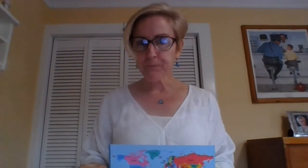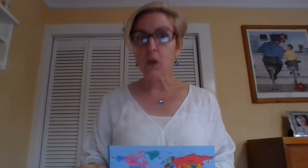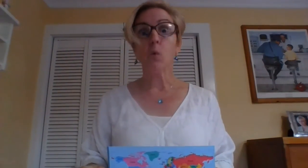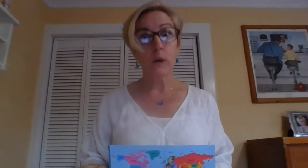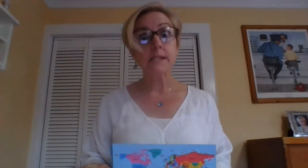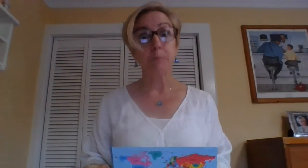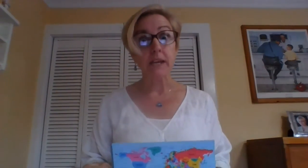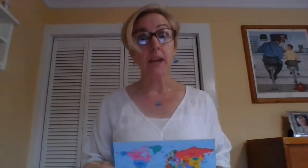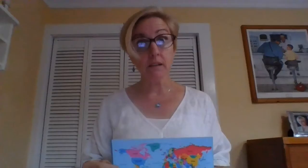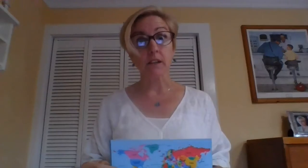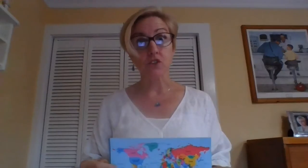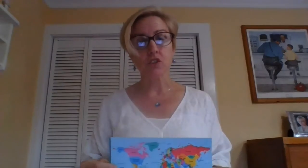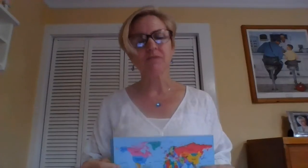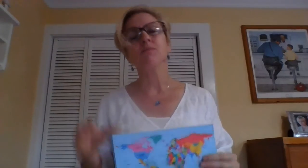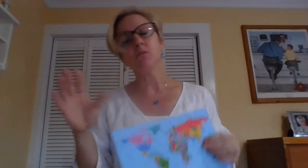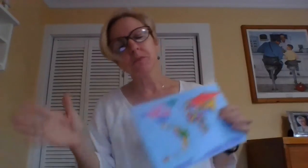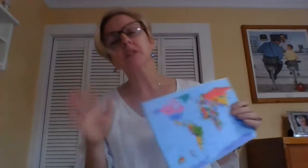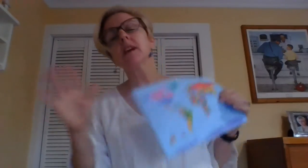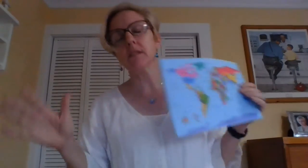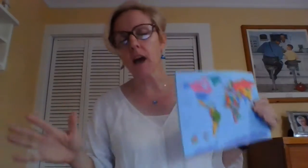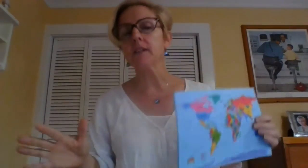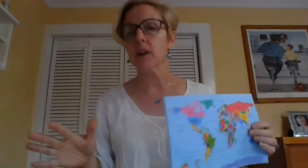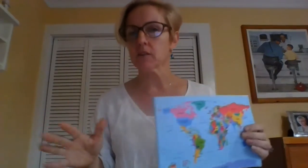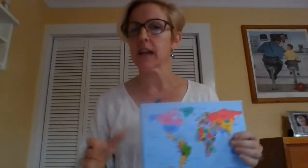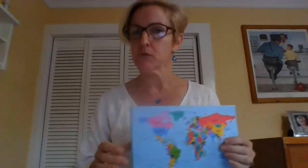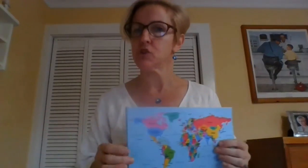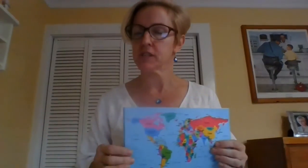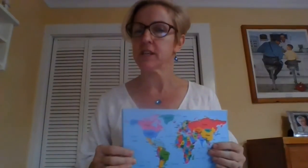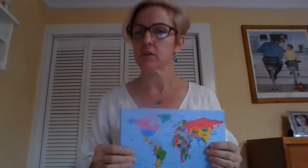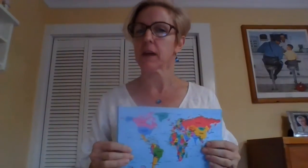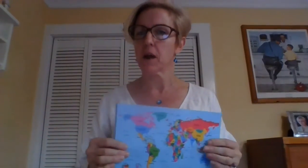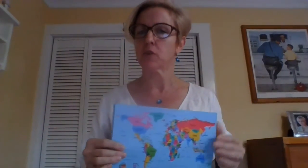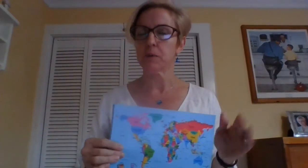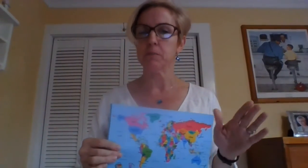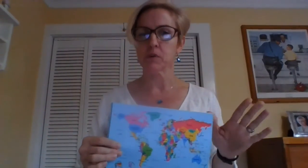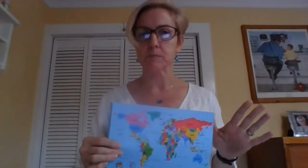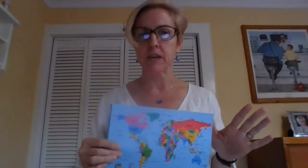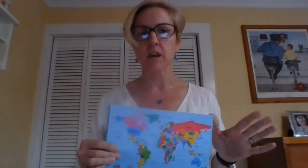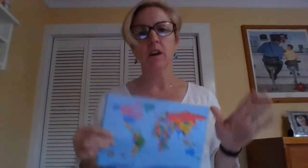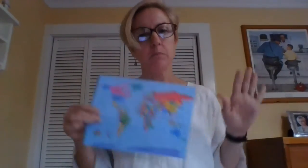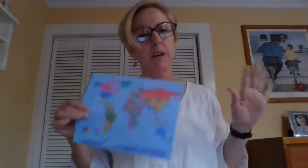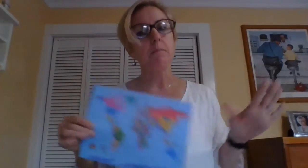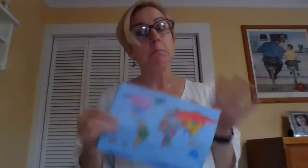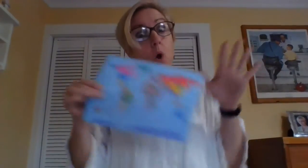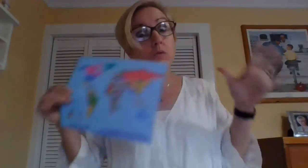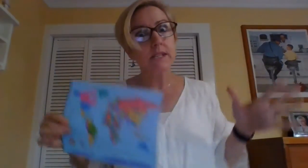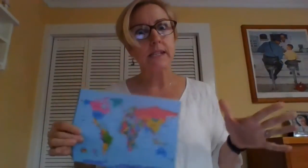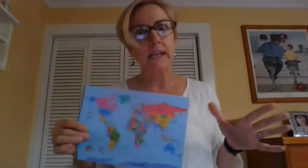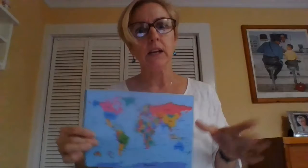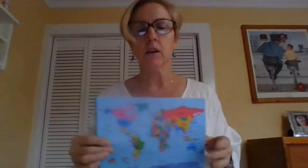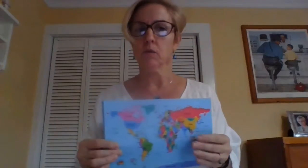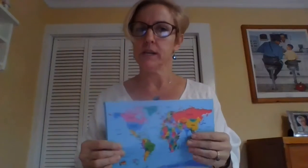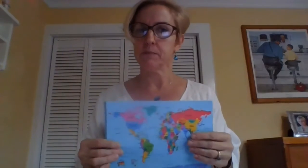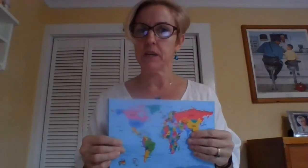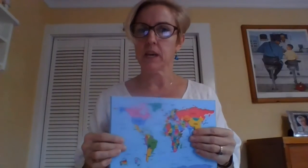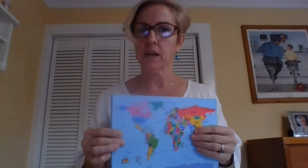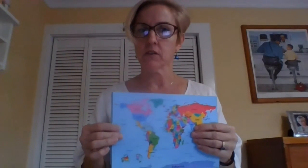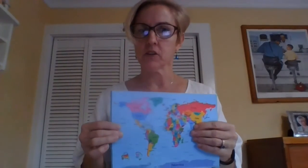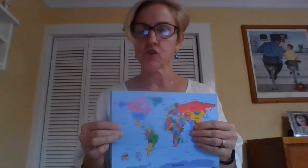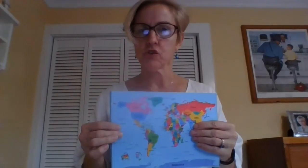We speak English. There's a lot of other languages here that other people speak, but mostly we speak English.